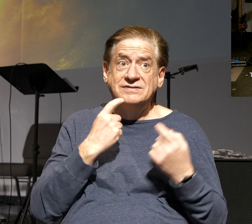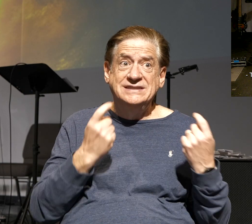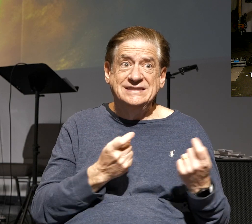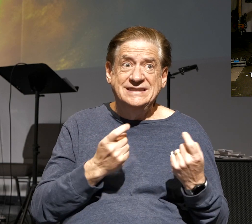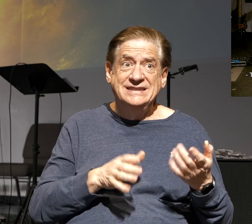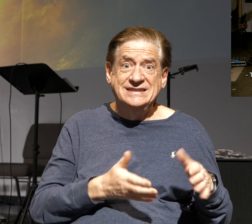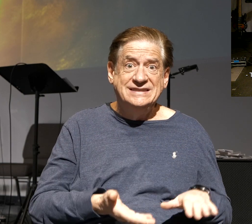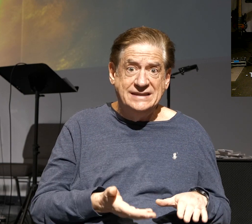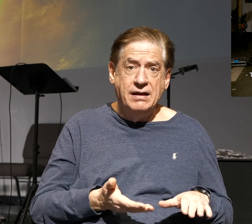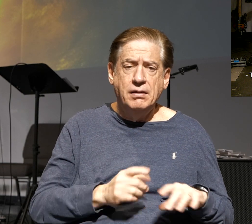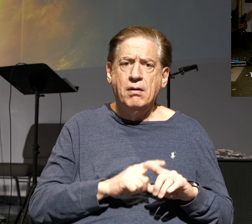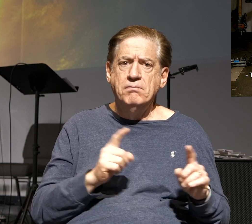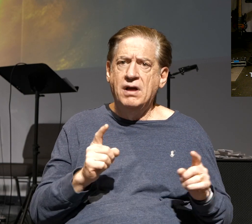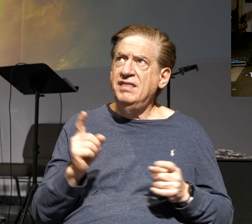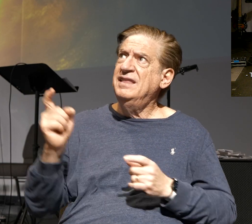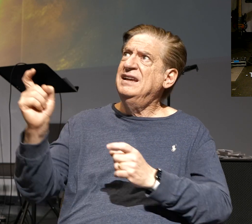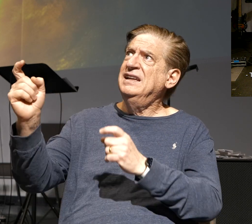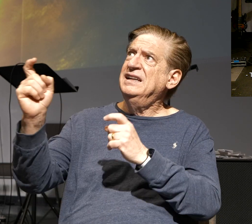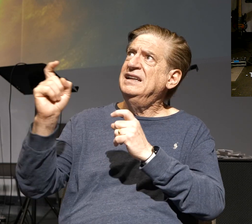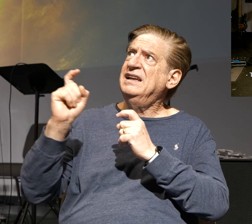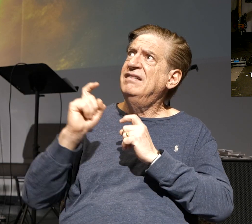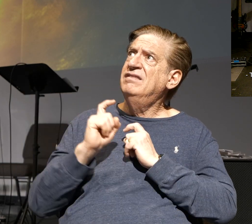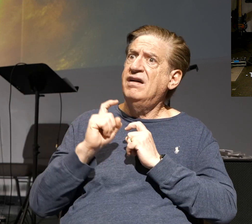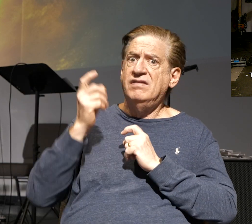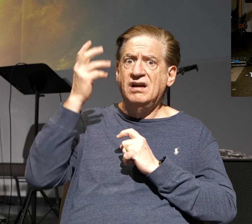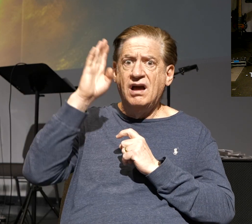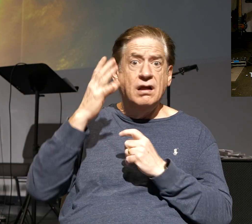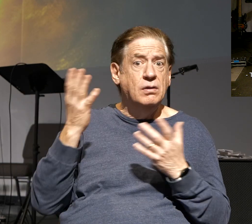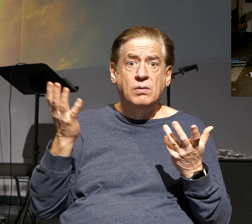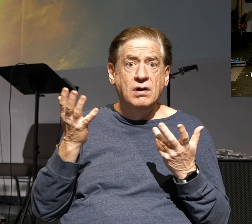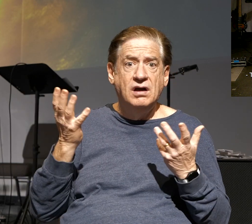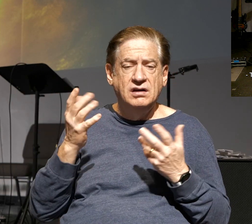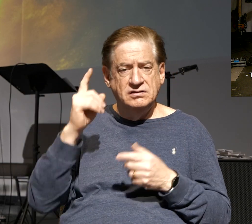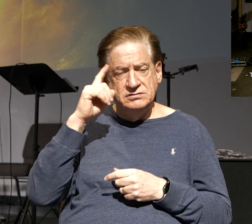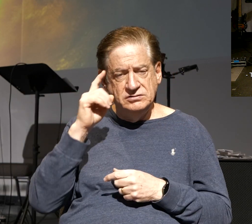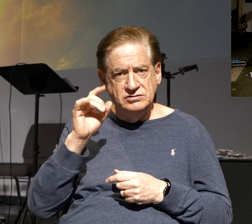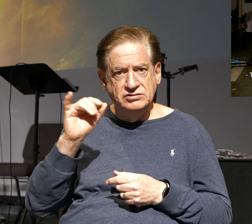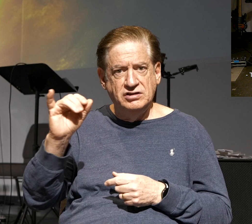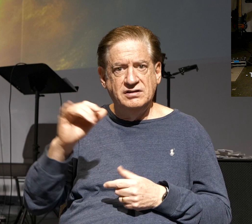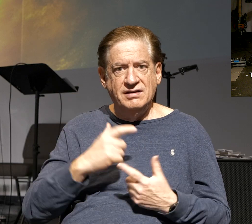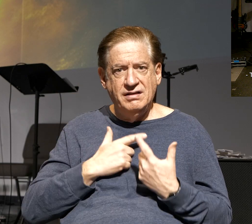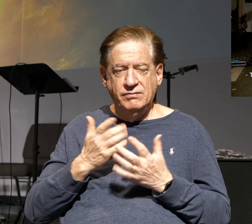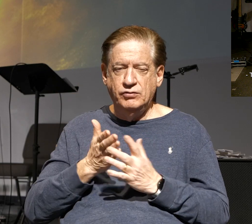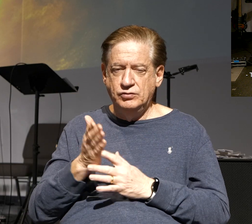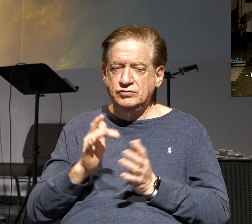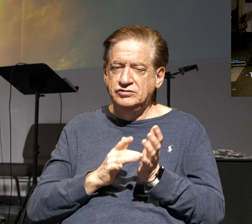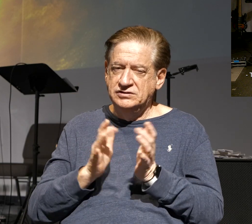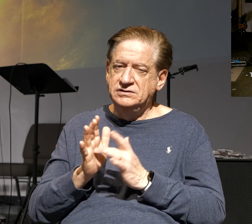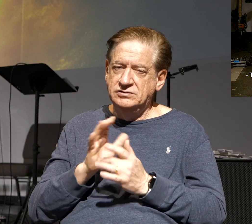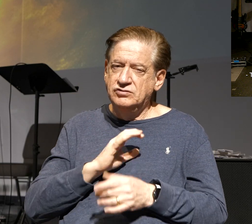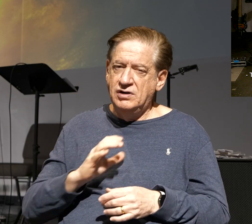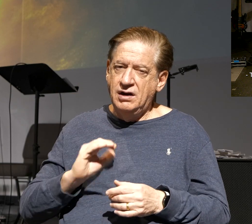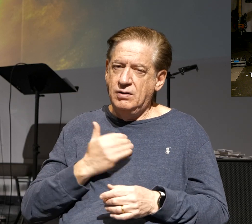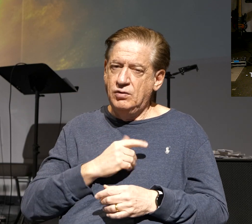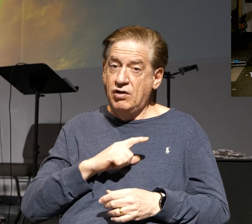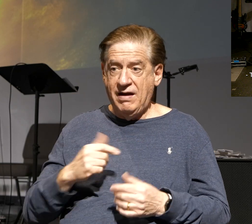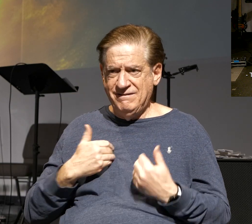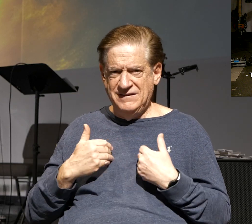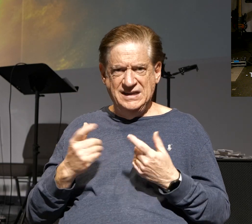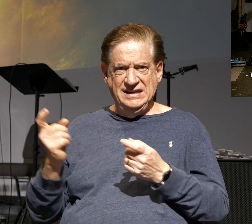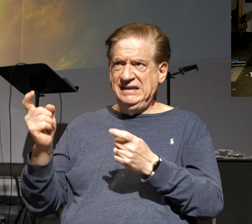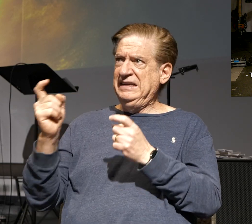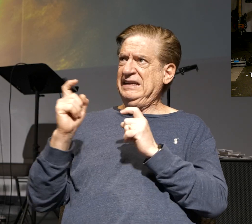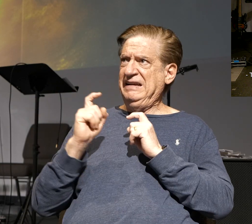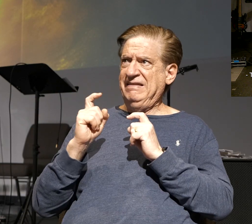the gift of God is eternal life through Jesus Christ our Lord. So it's a gift. We have this gift